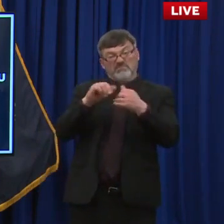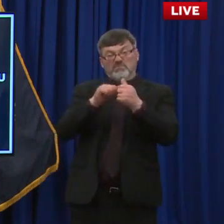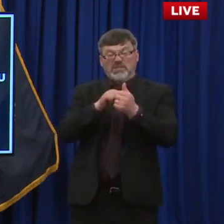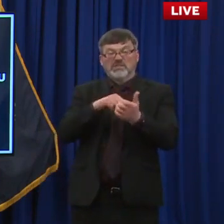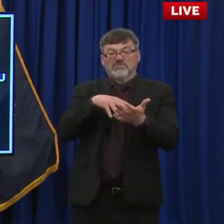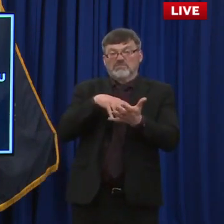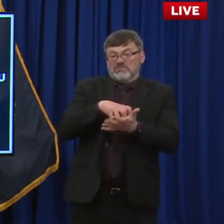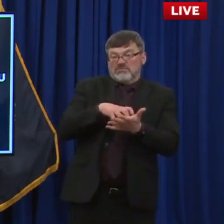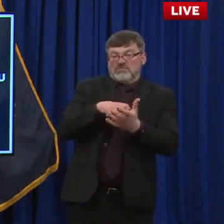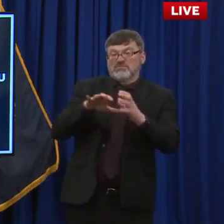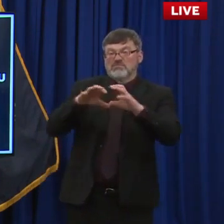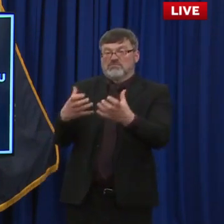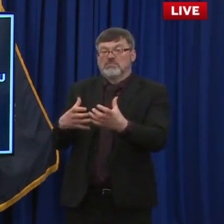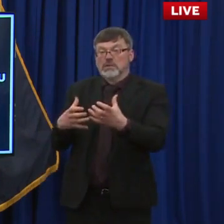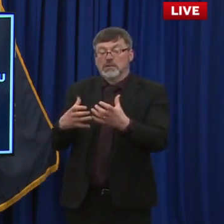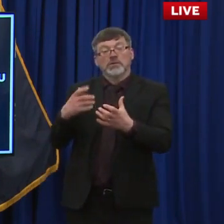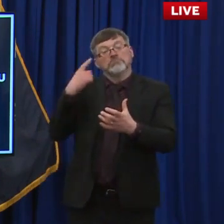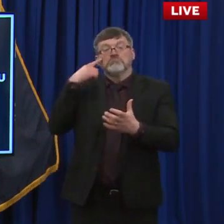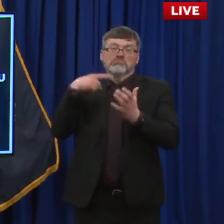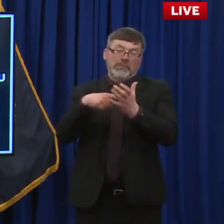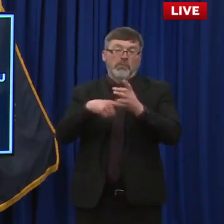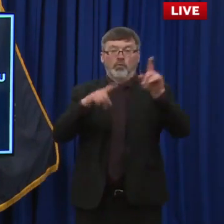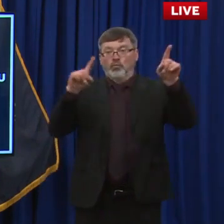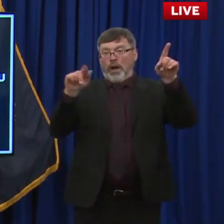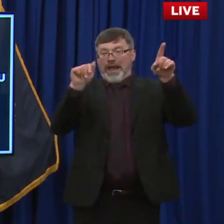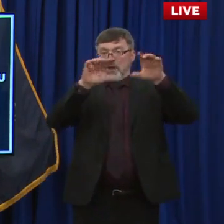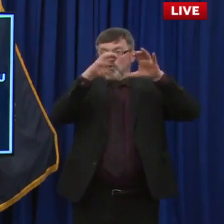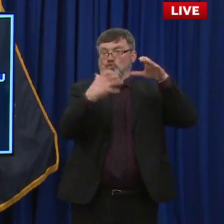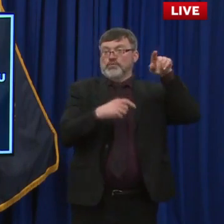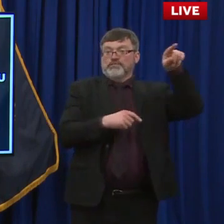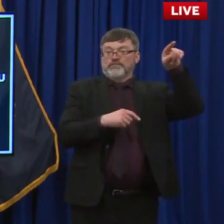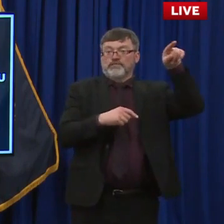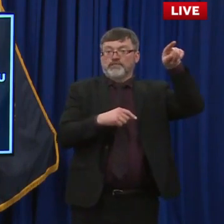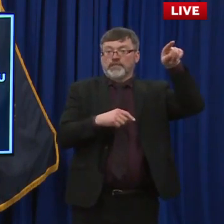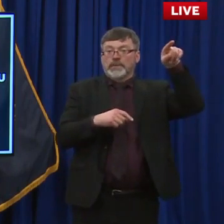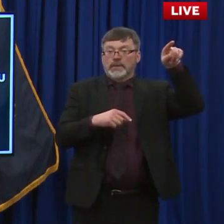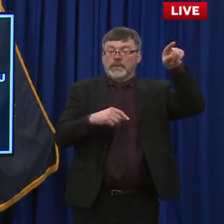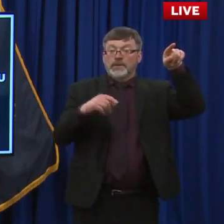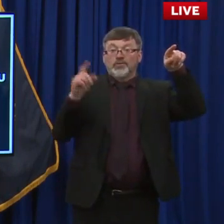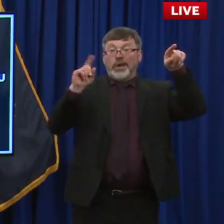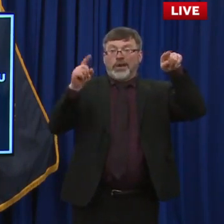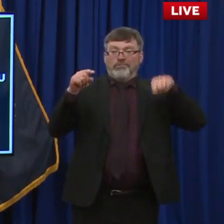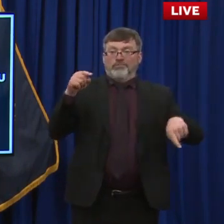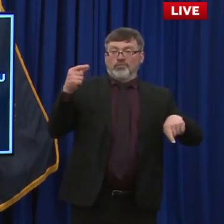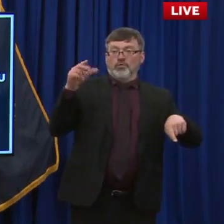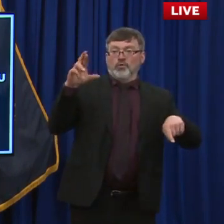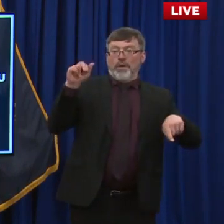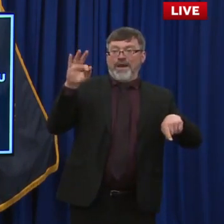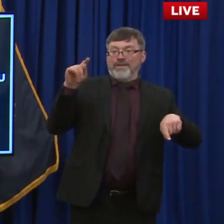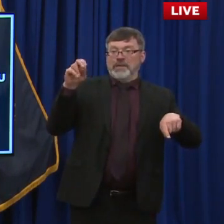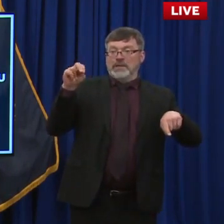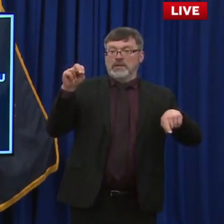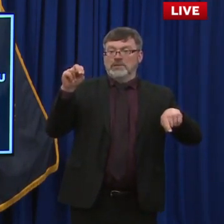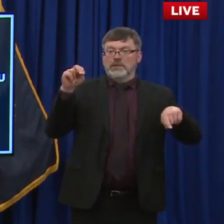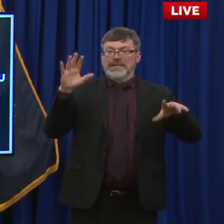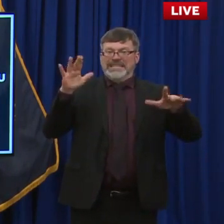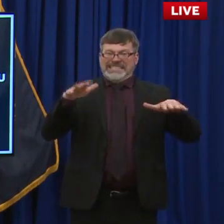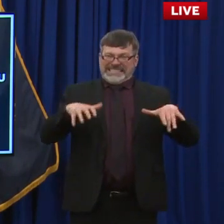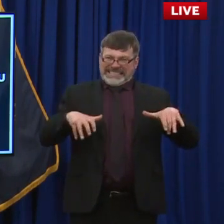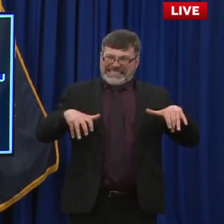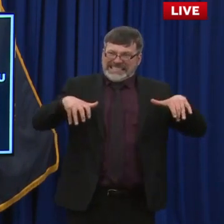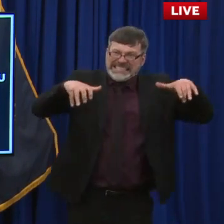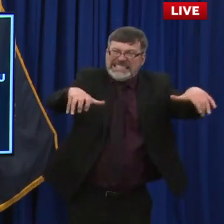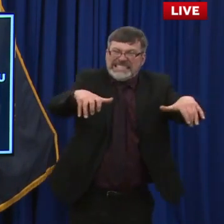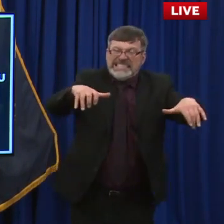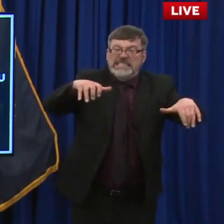we had a higher proportion of people in Grafton County getting vaccinated. And that was because Dartmouth Hitchcock Medical Center is there and they have a lot of